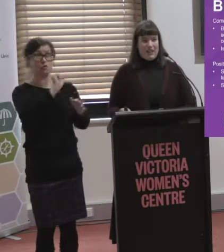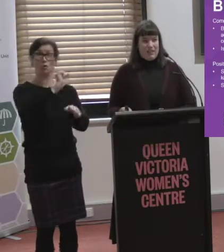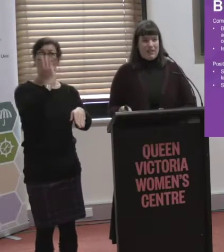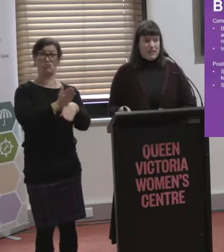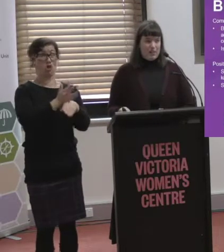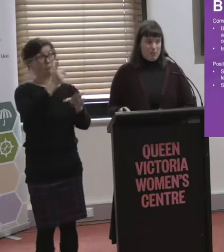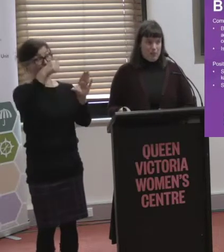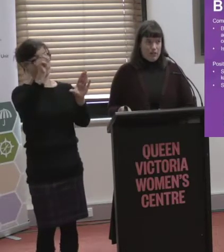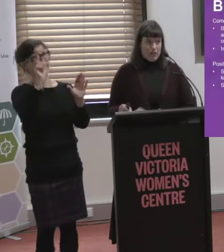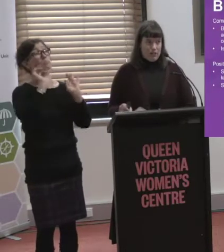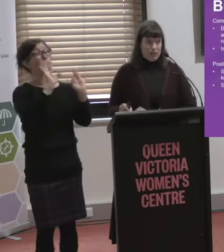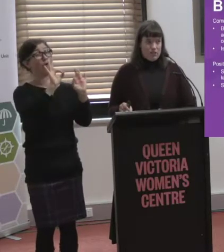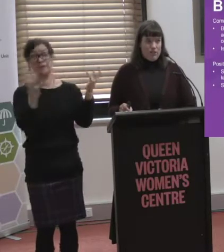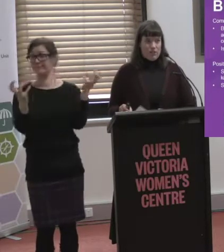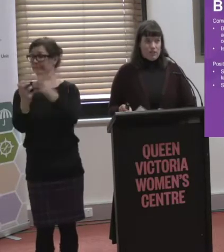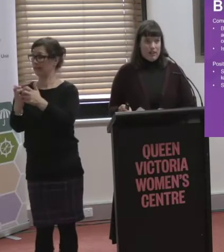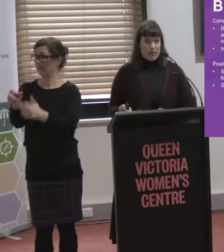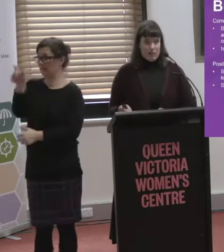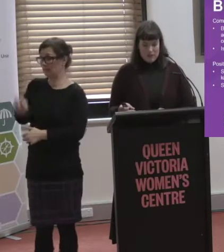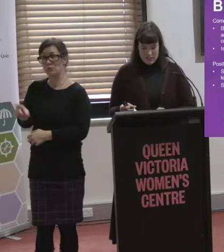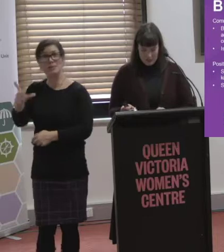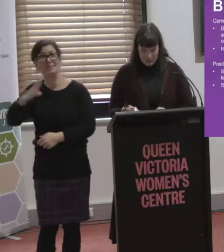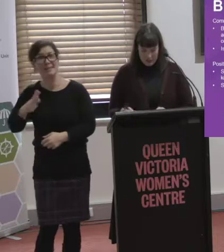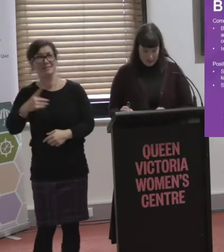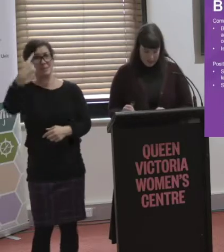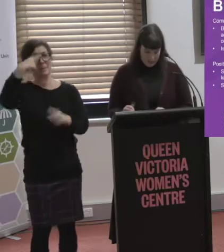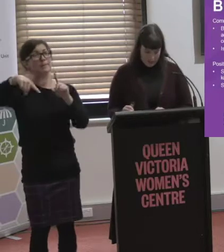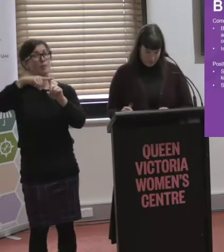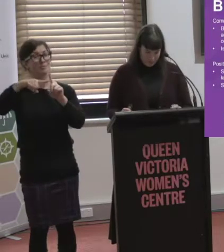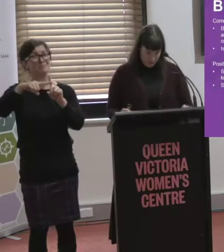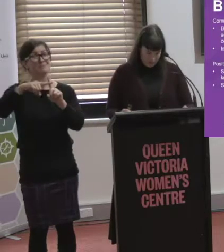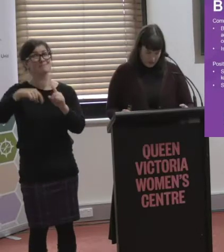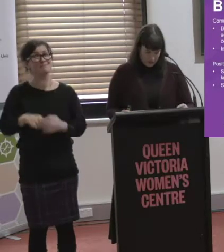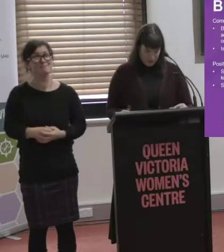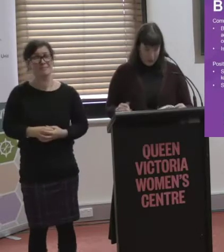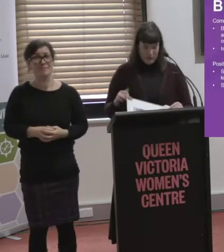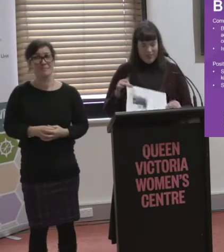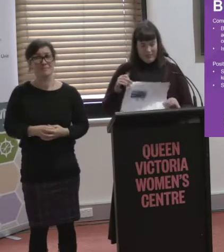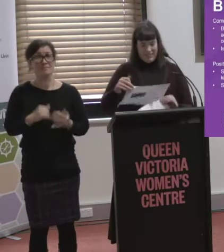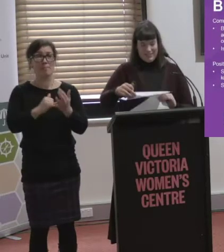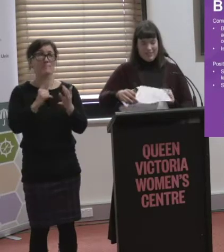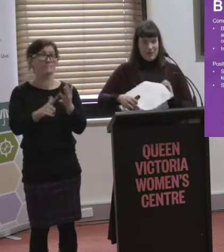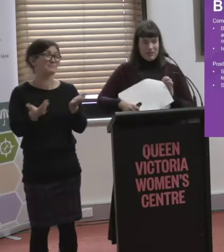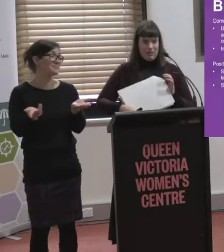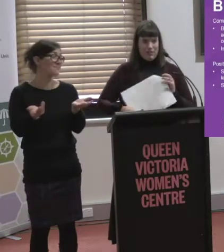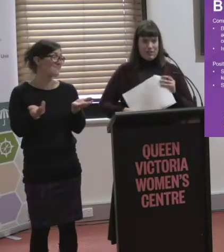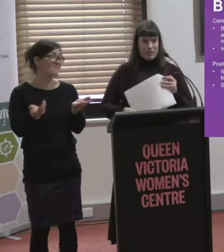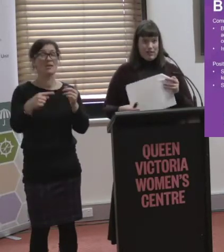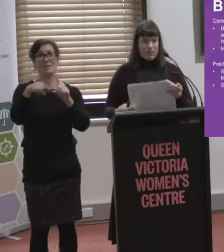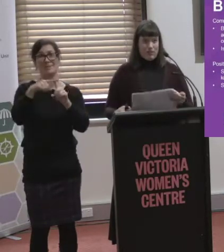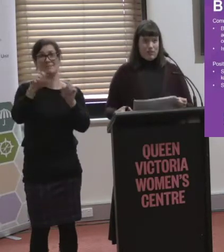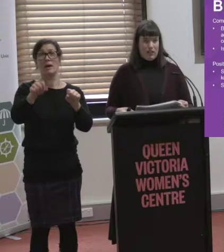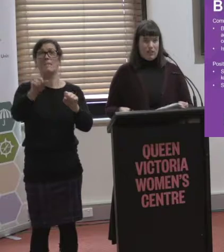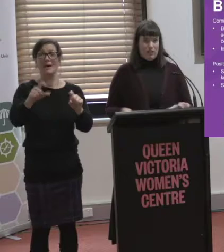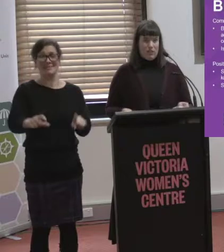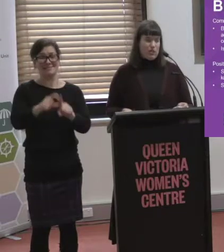They...and they met the needs of the user. So that was quite positive, I think. Yeah, so that...yeah, that's a positive. I guess it's